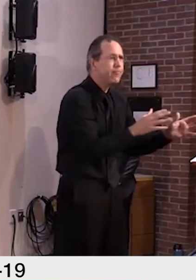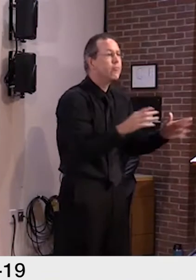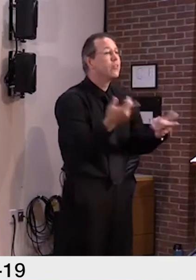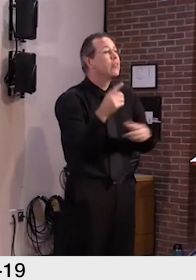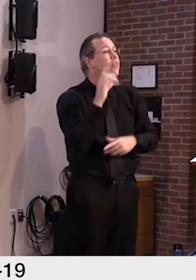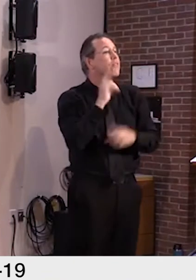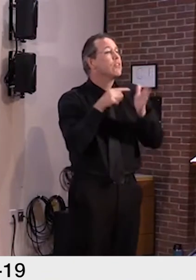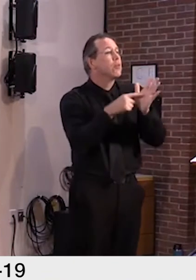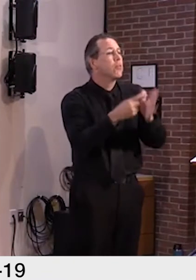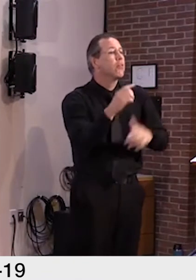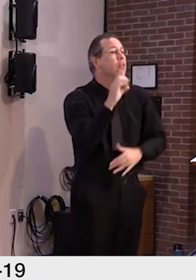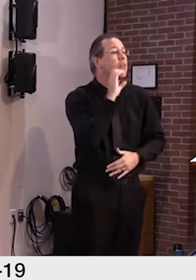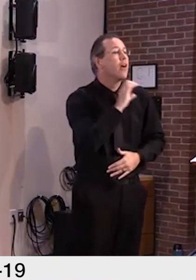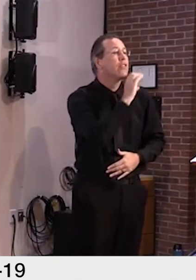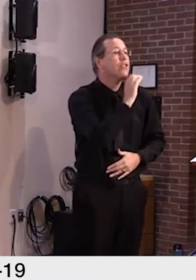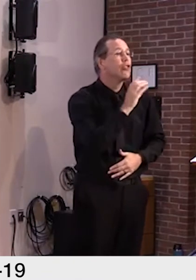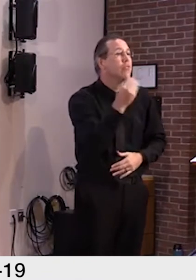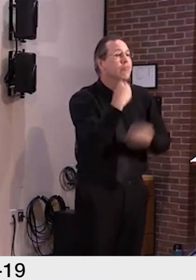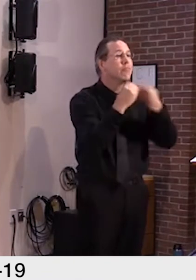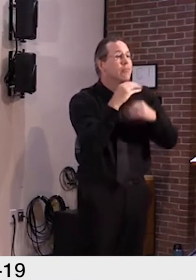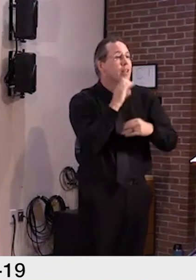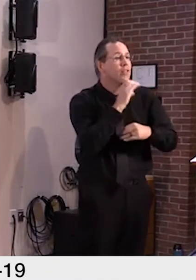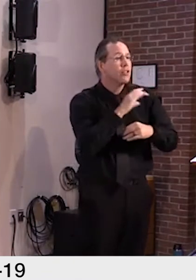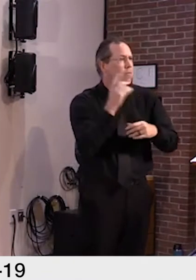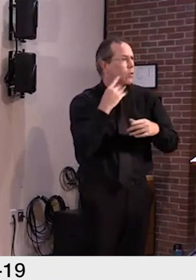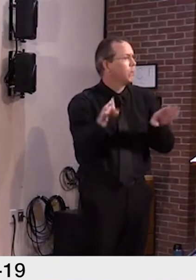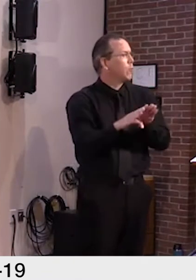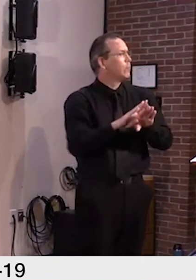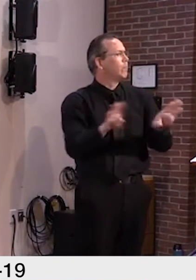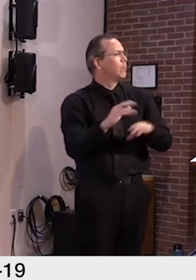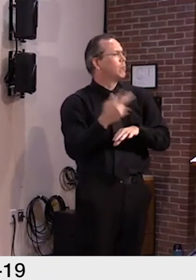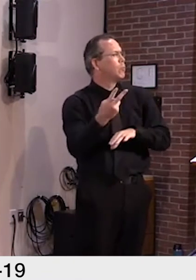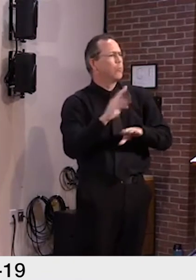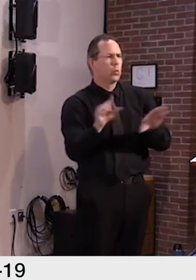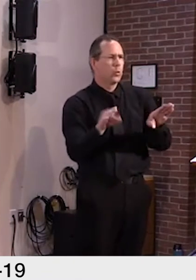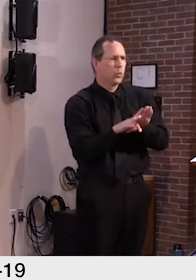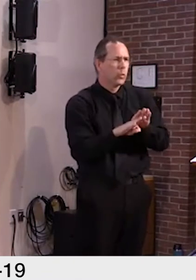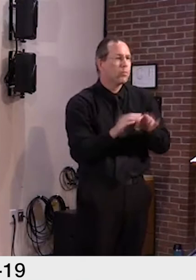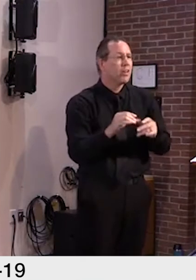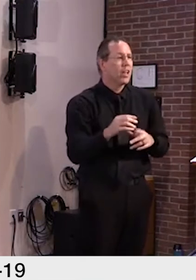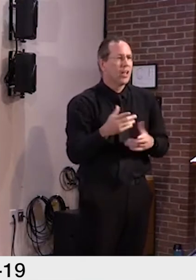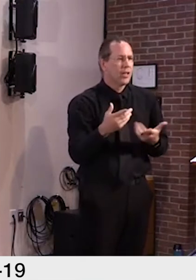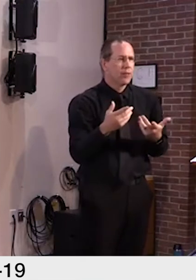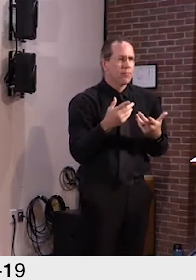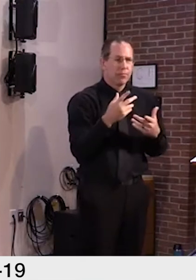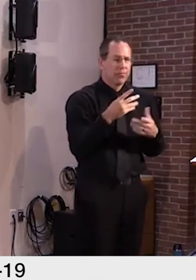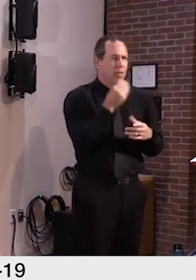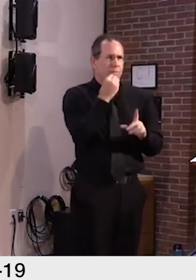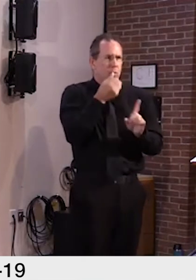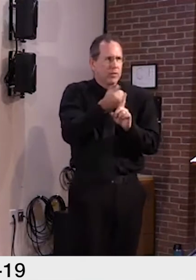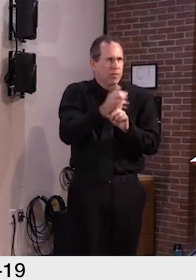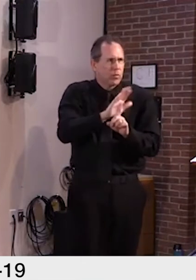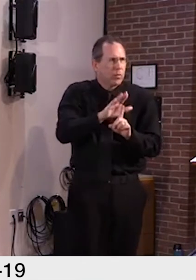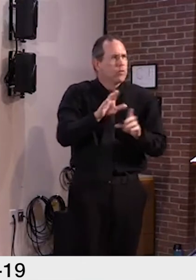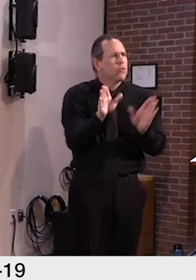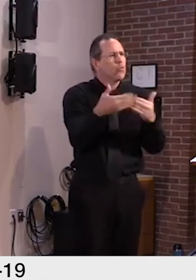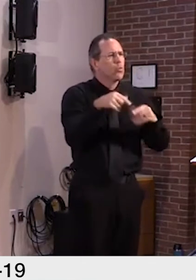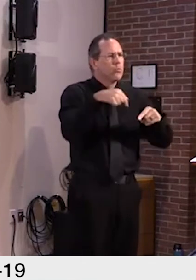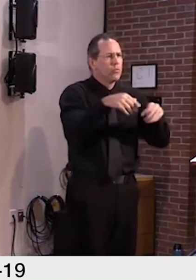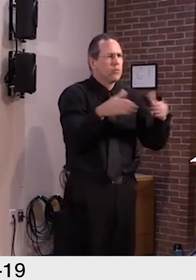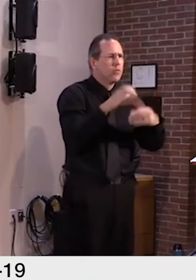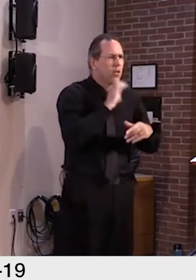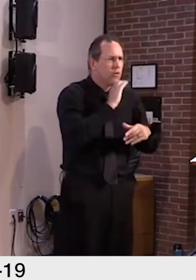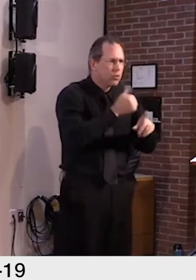schools are not allowed to use cafeteria spaces for feeding students. Under Step 3, on the other hand, schools may use their